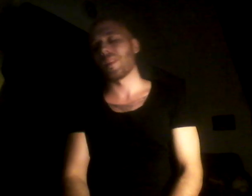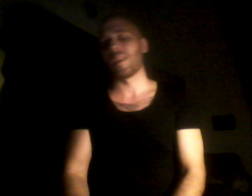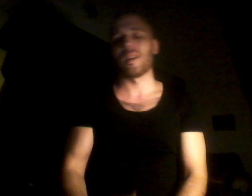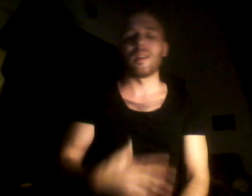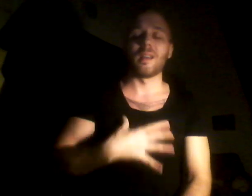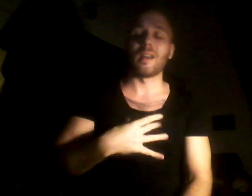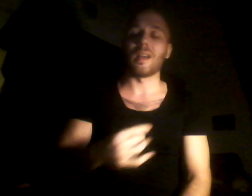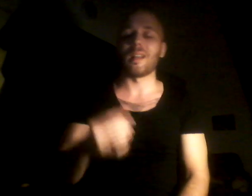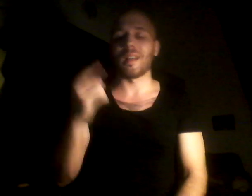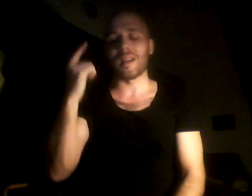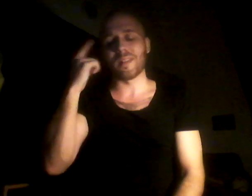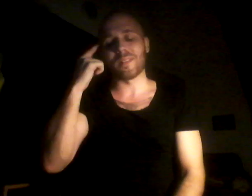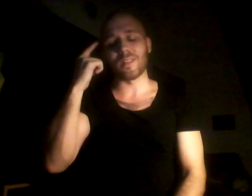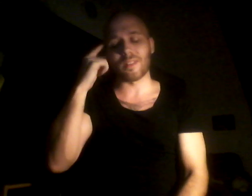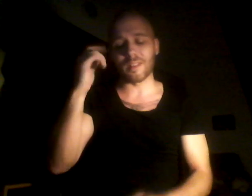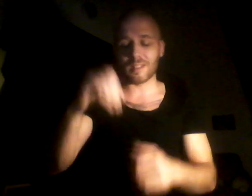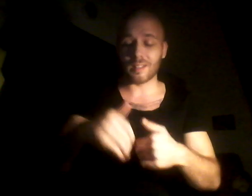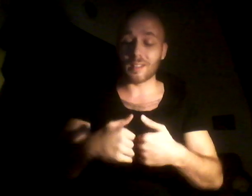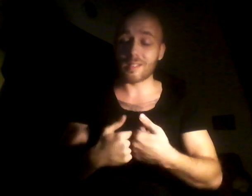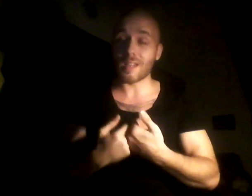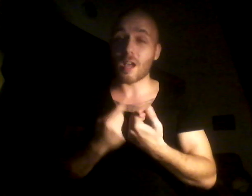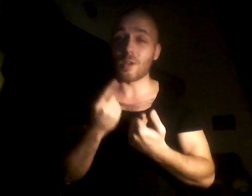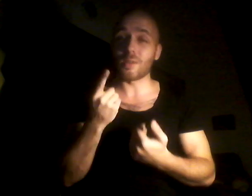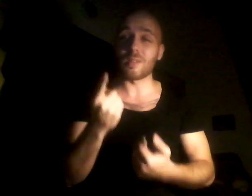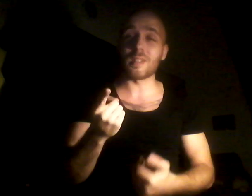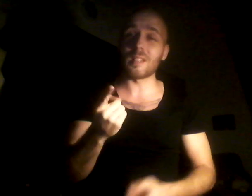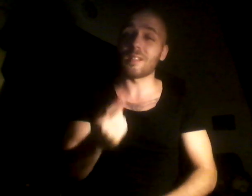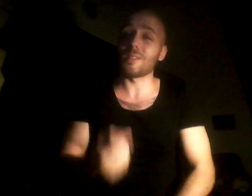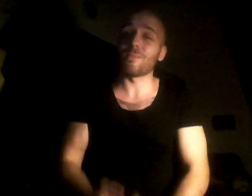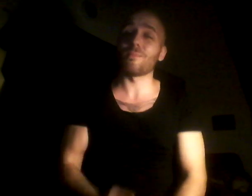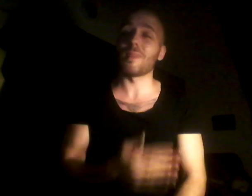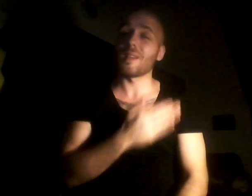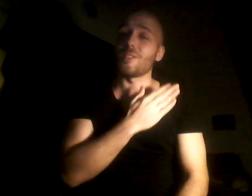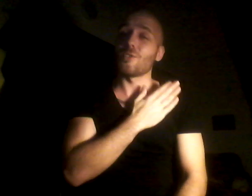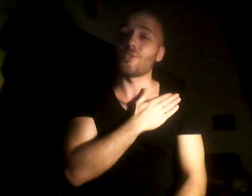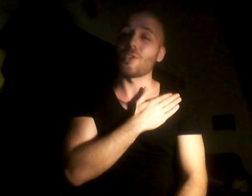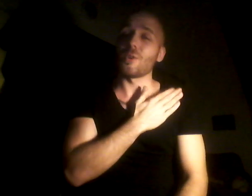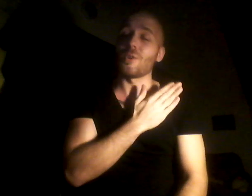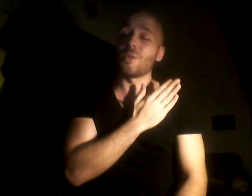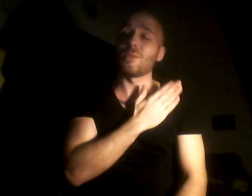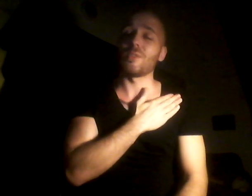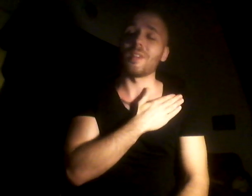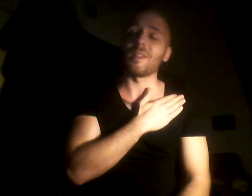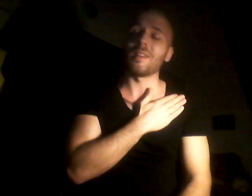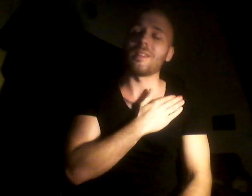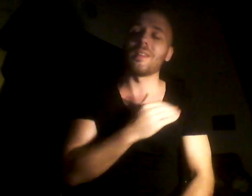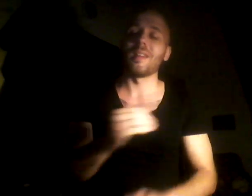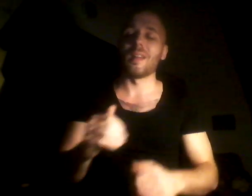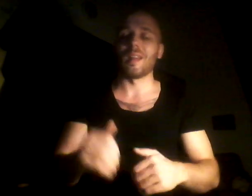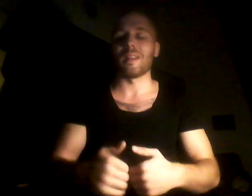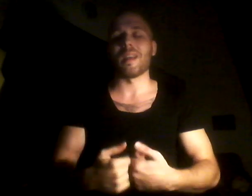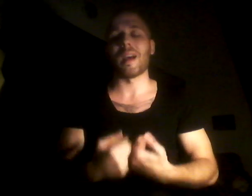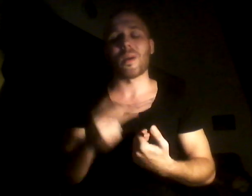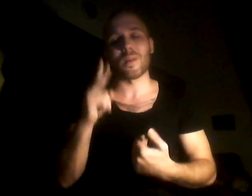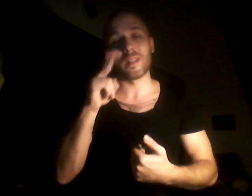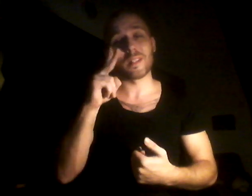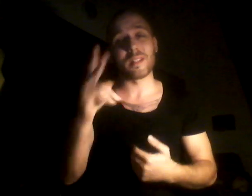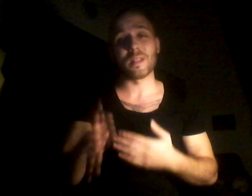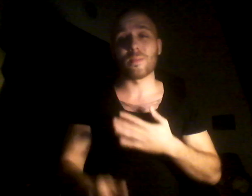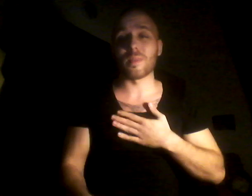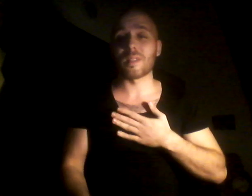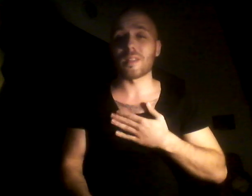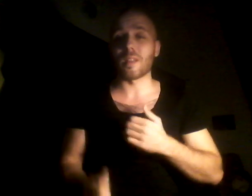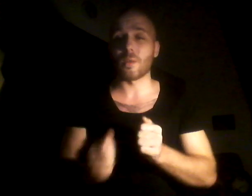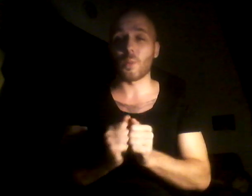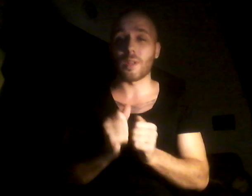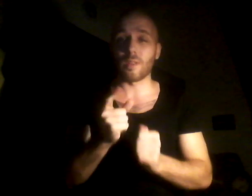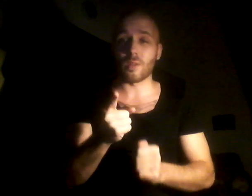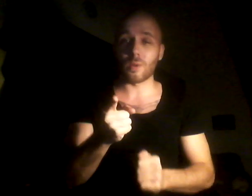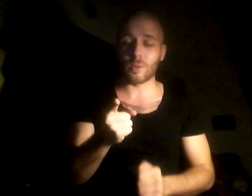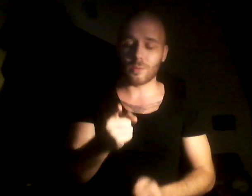I'd like to think it's how you lean on my shoulder And now I see myself with you